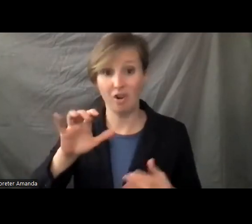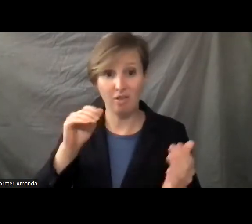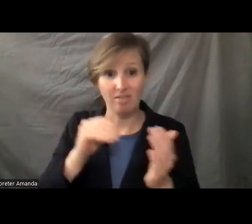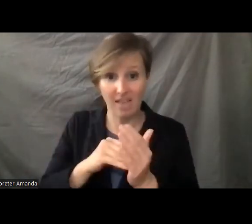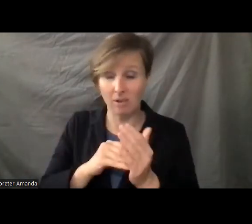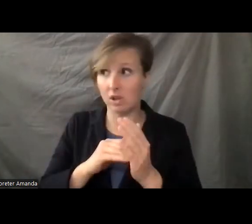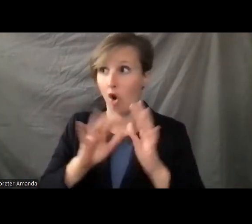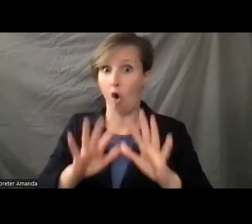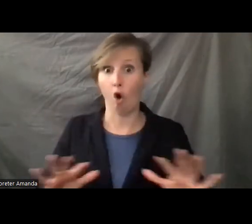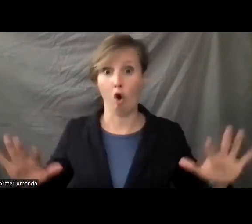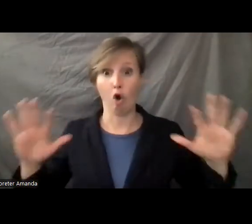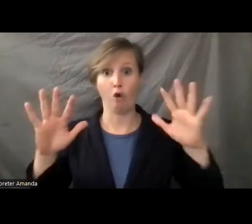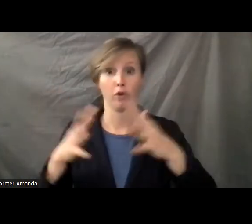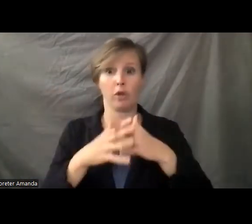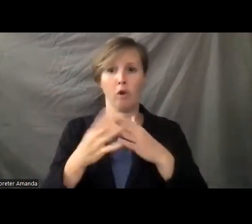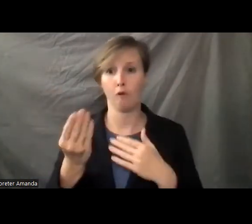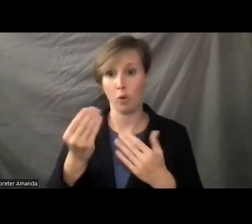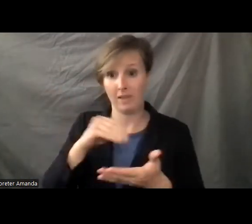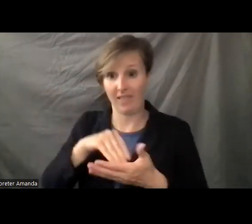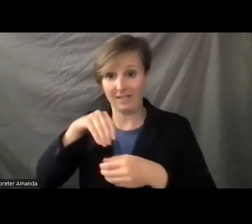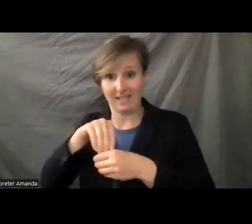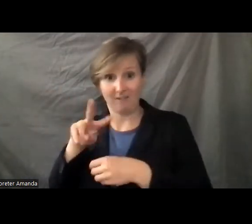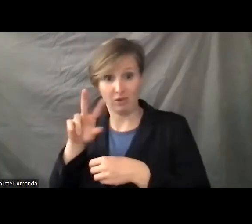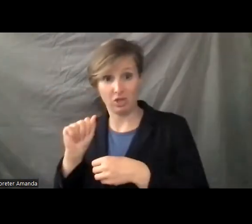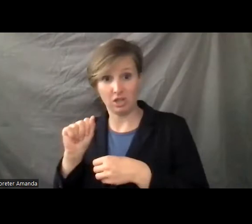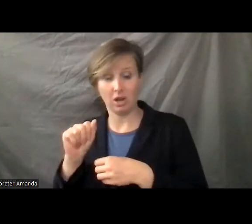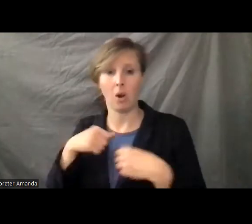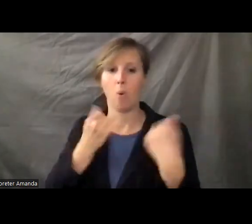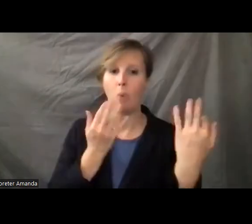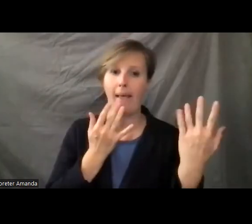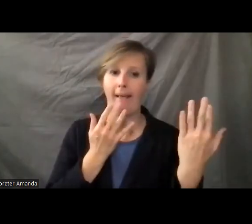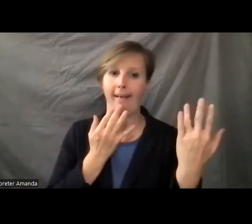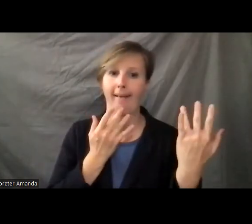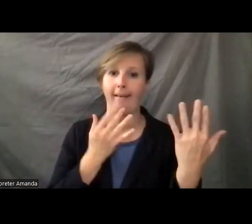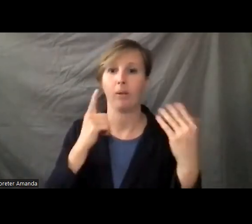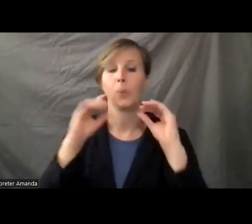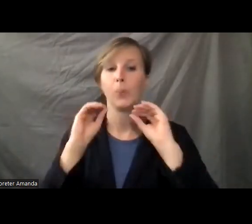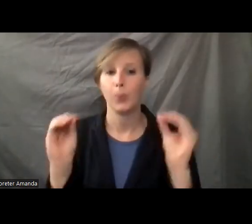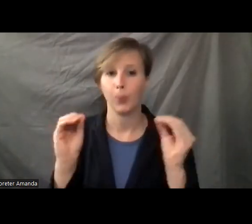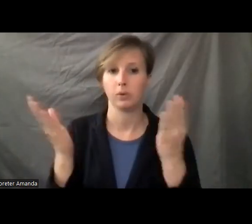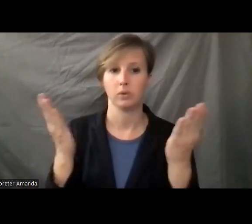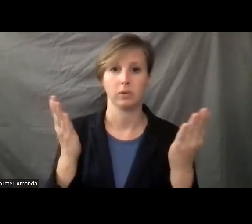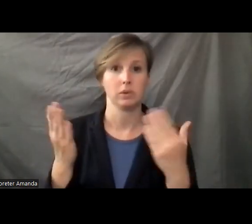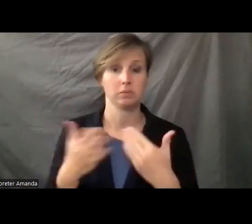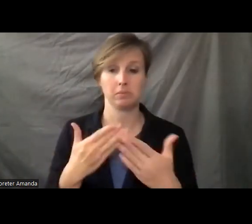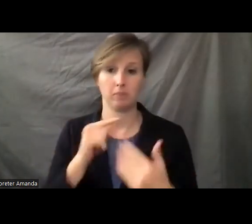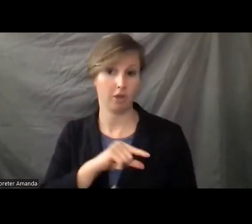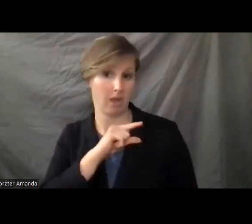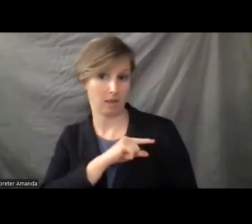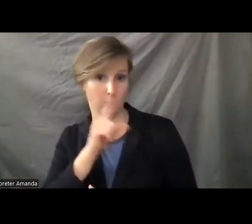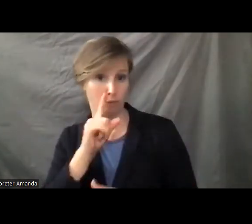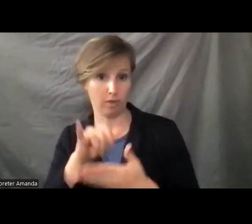the country and 14,000 in Virginia are sitting on waiting lists with no services, despite being eligible for support.